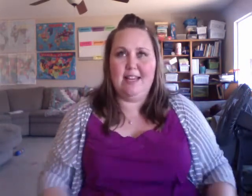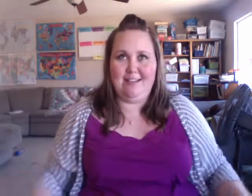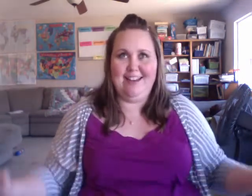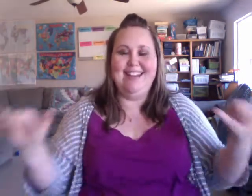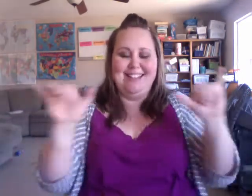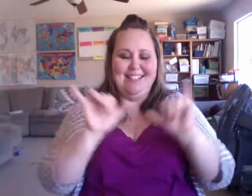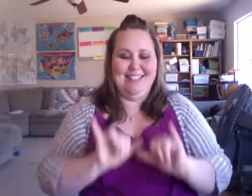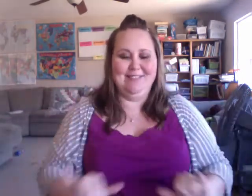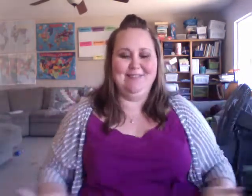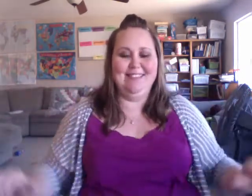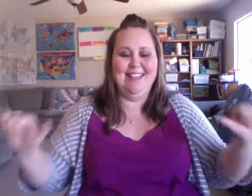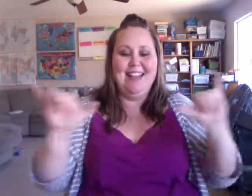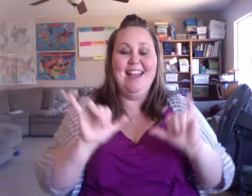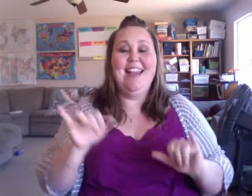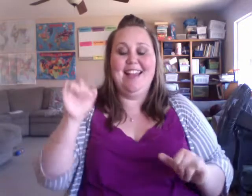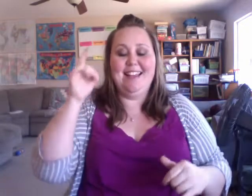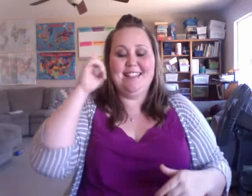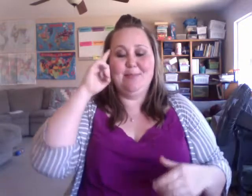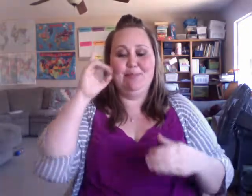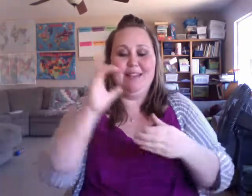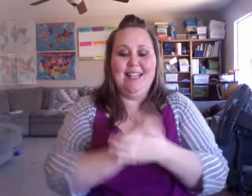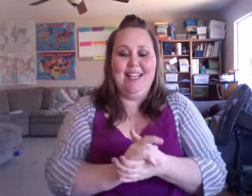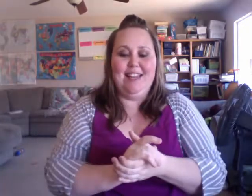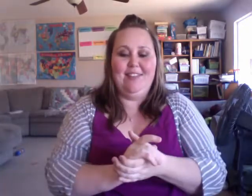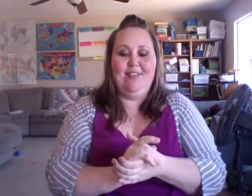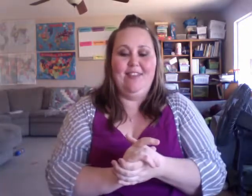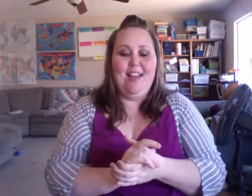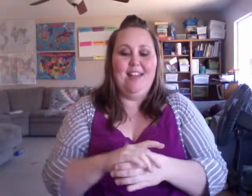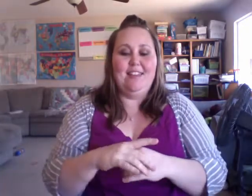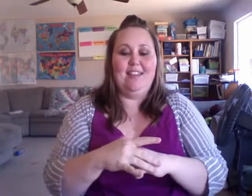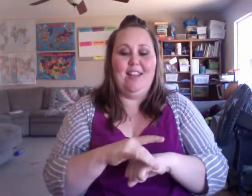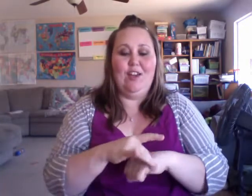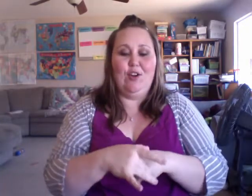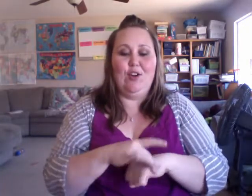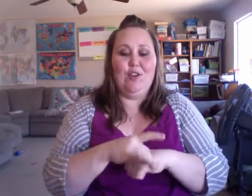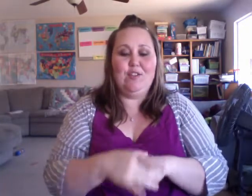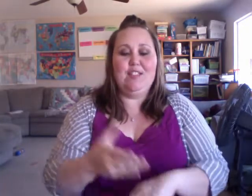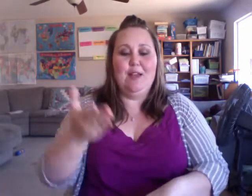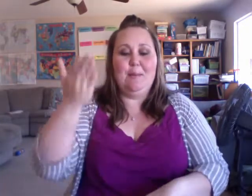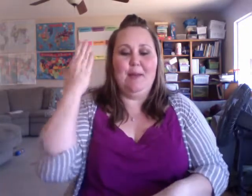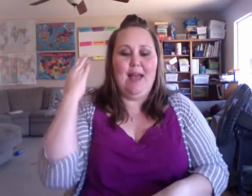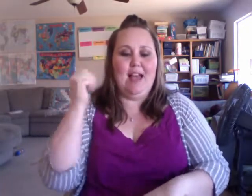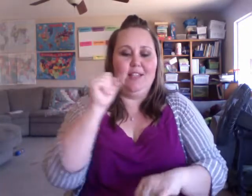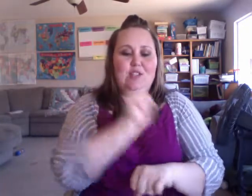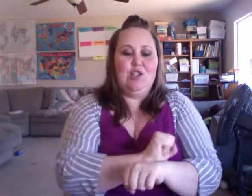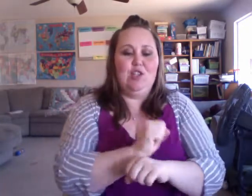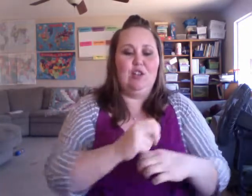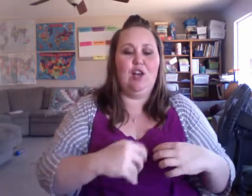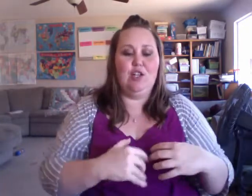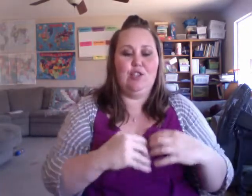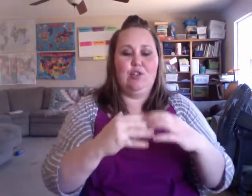Uniformitarianism is the belief that the Earth's past geological